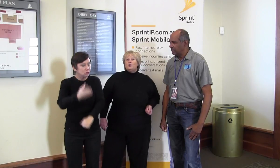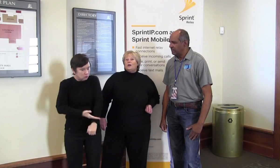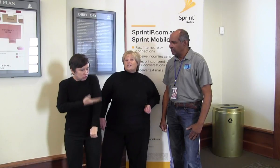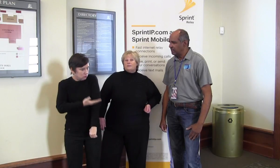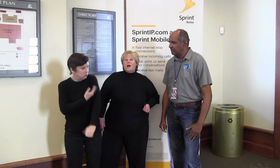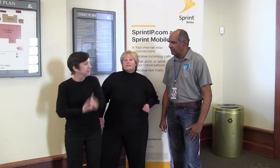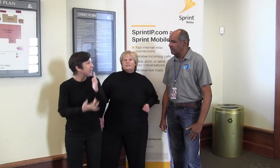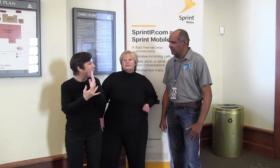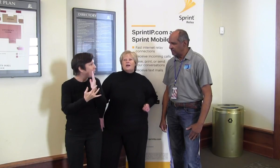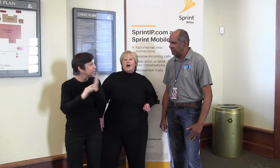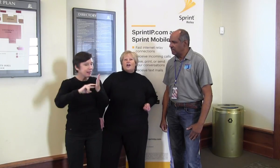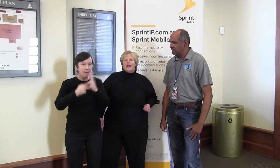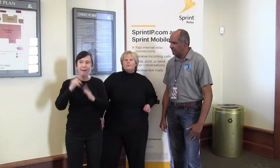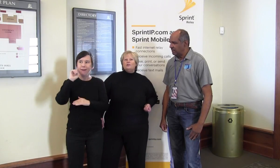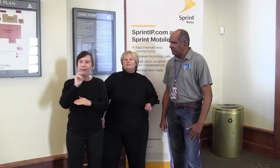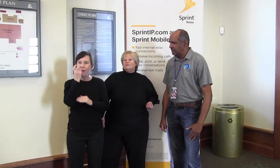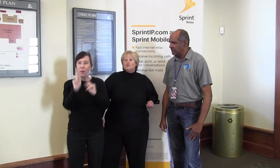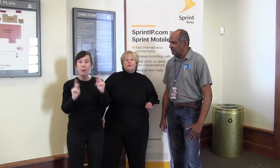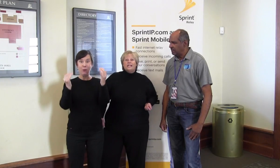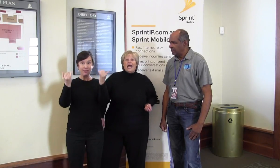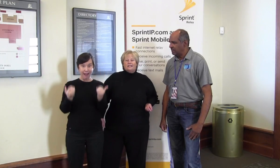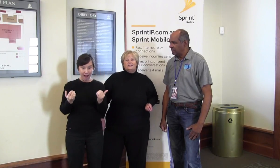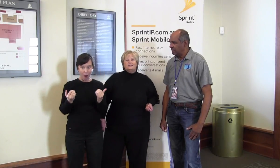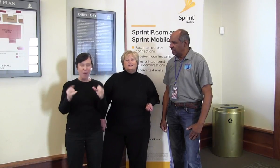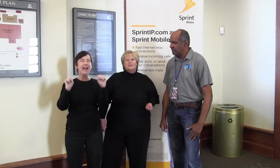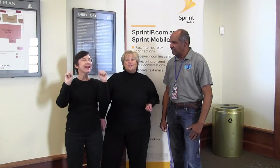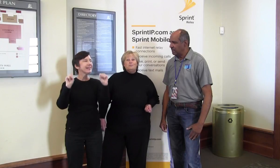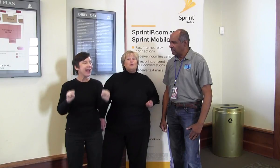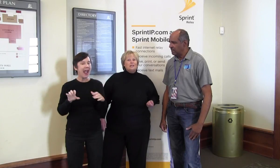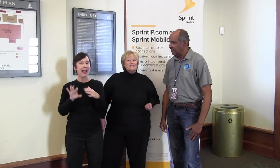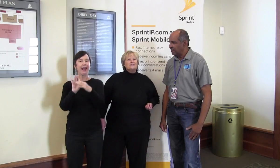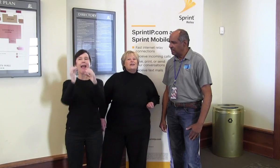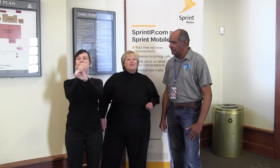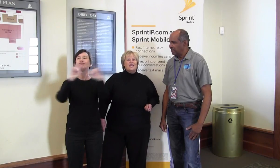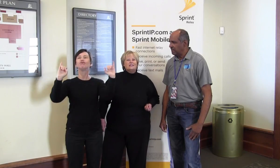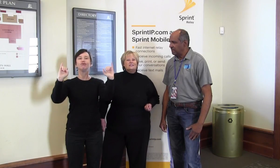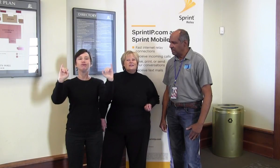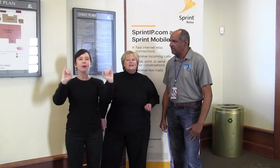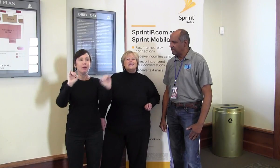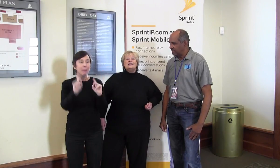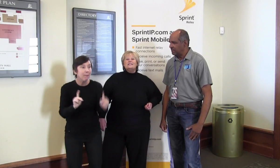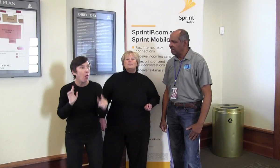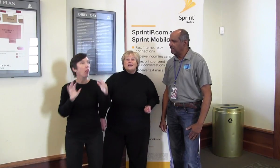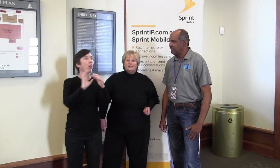people who are Deaf-Blind are able to connect to people, places, and things independently.